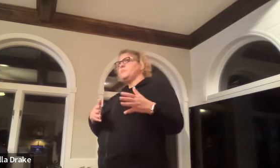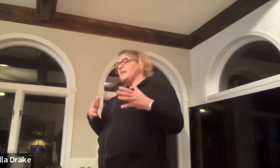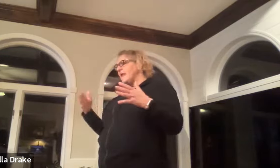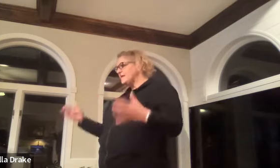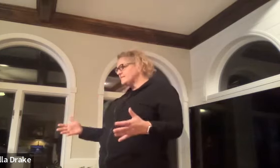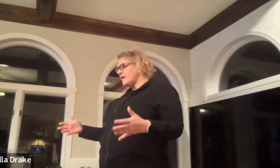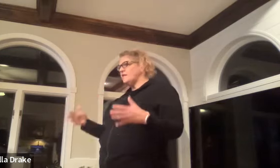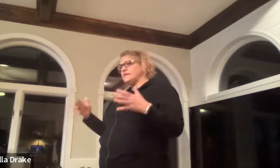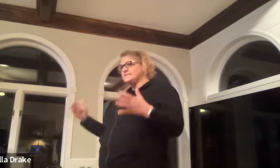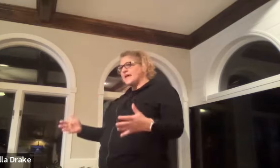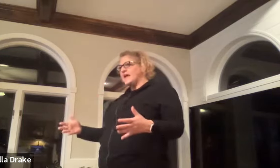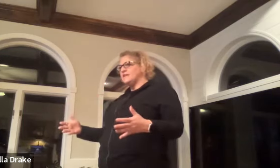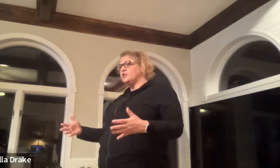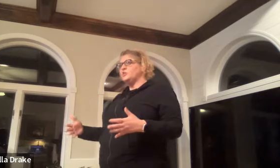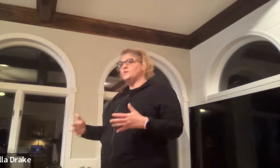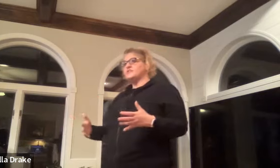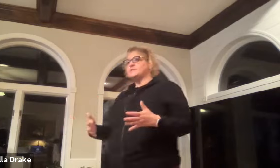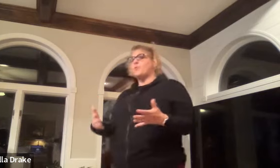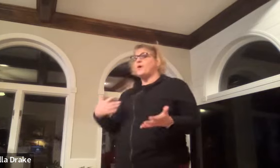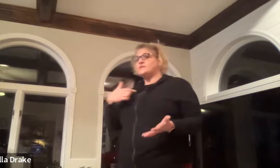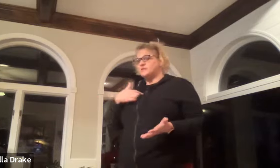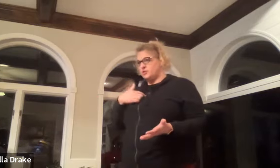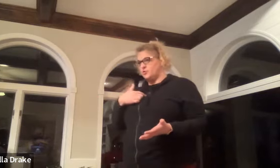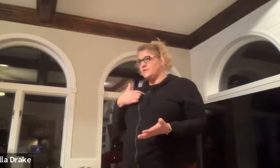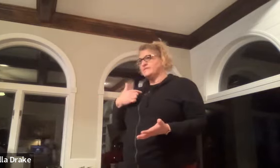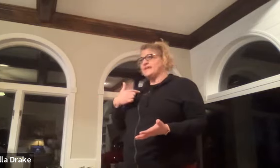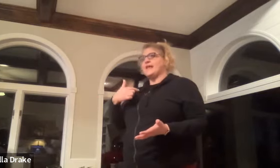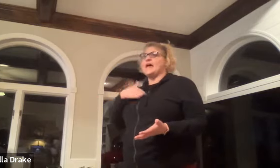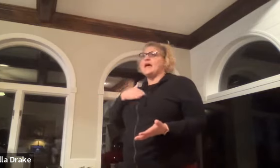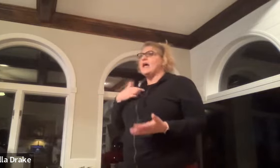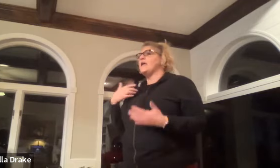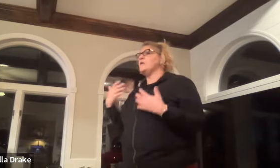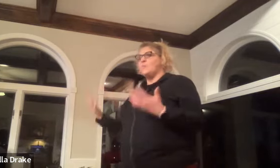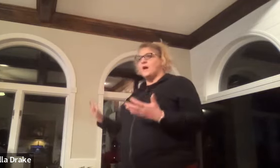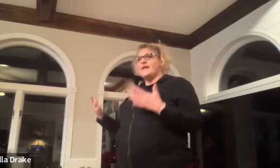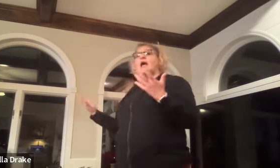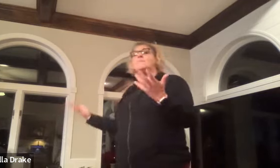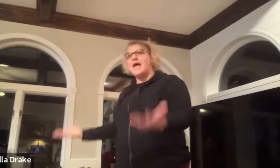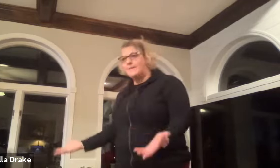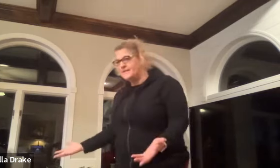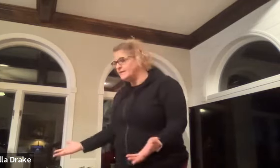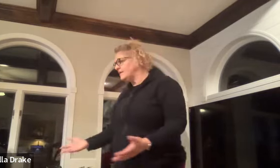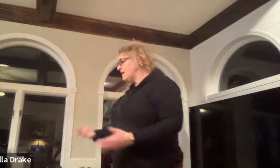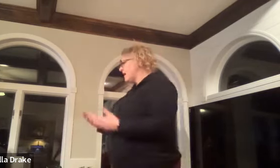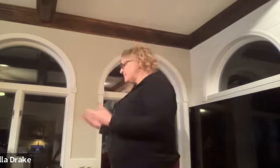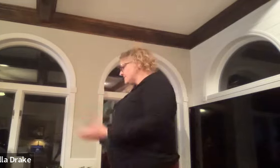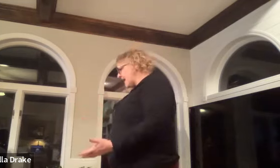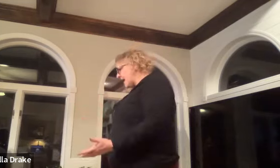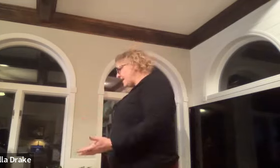in asl and sign you would just point to you and say i what i'm happy i'm sad